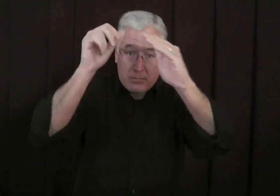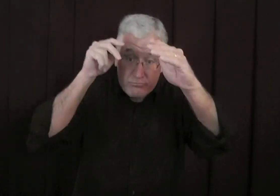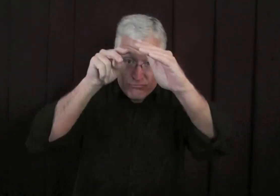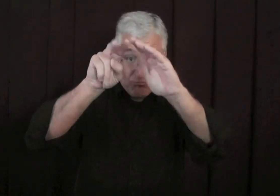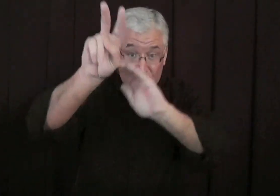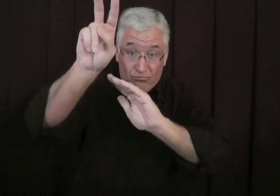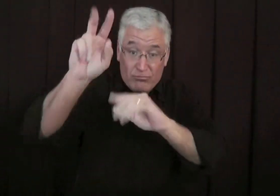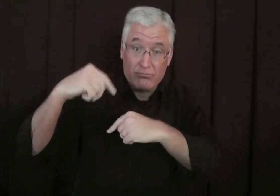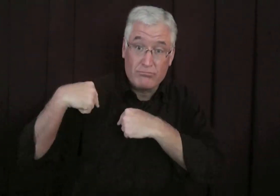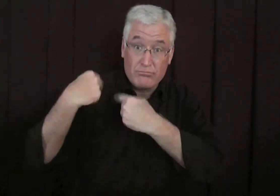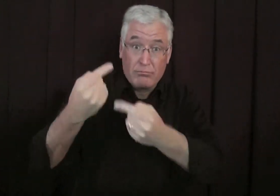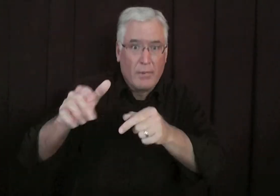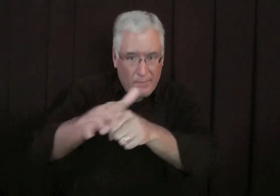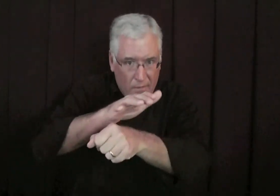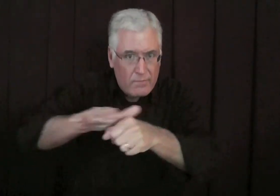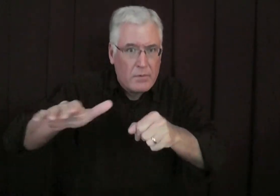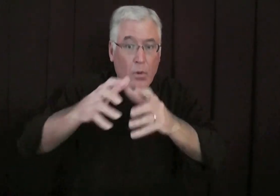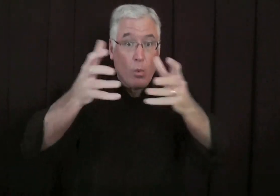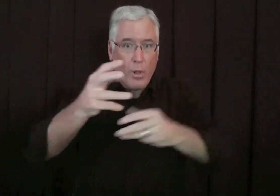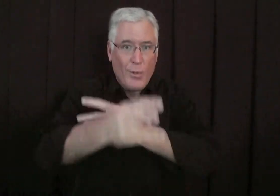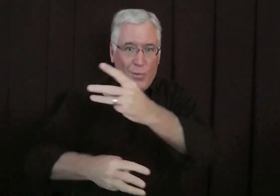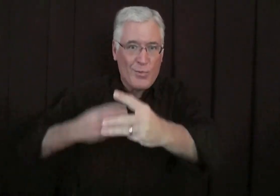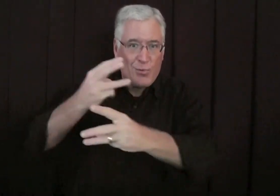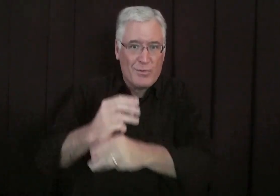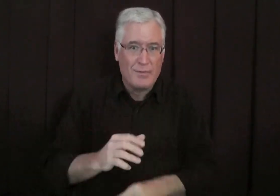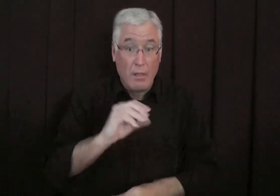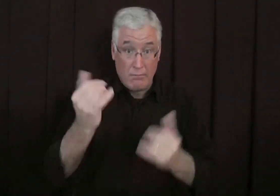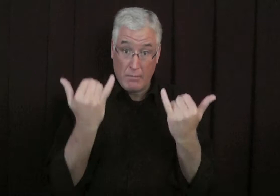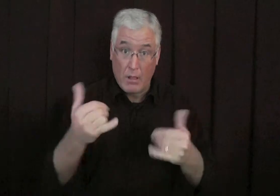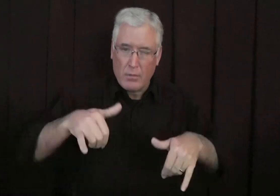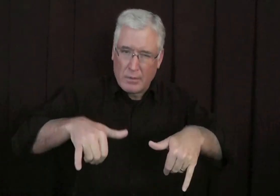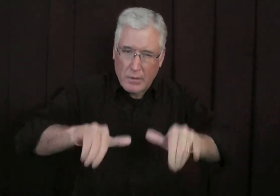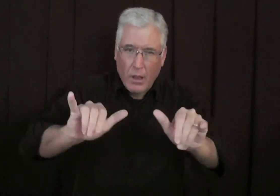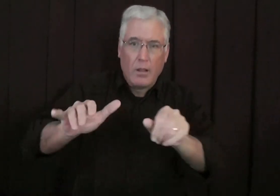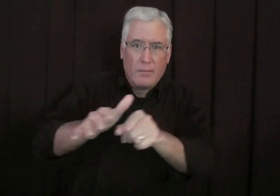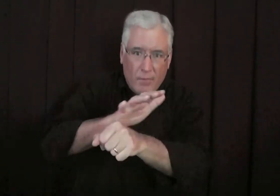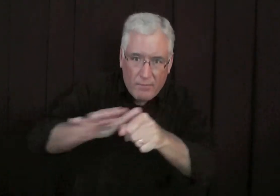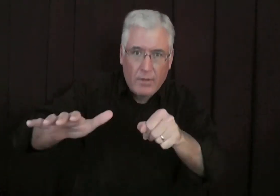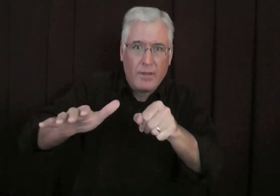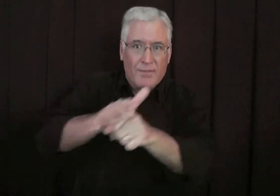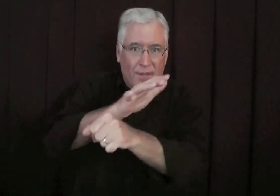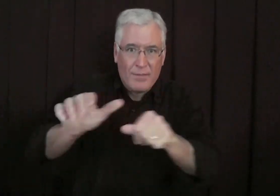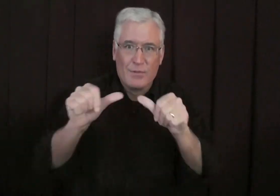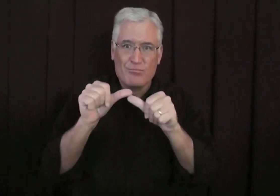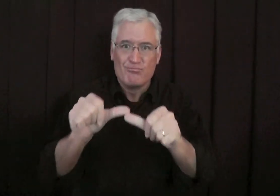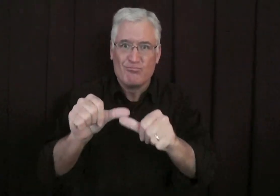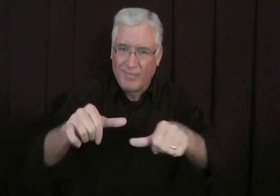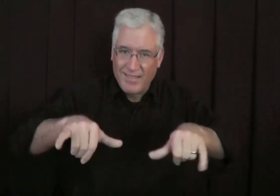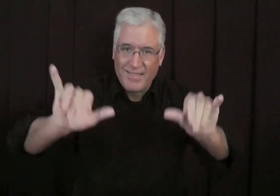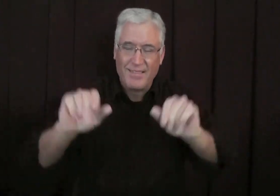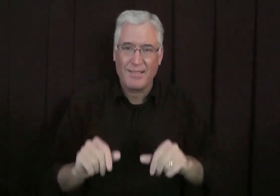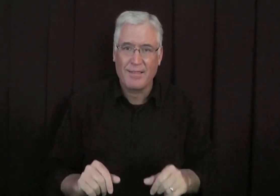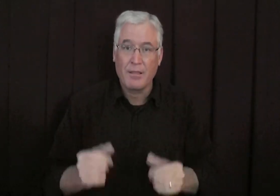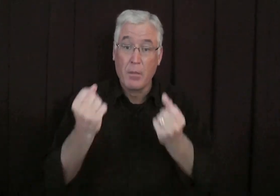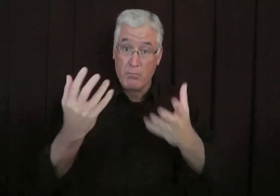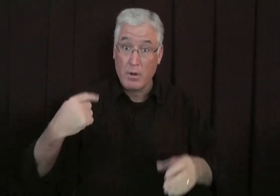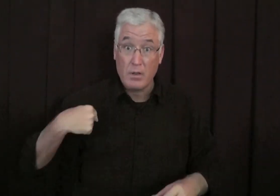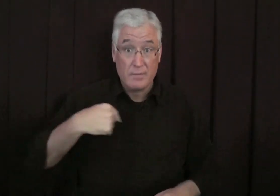Salvation that Isaiah predicted, it's been fulfilled around the world, and it continues to be fulfilled constantly,